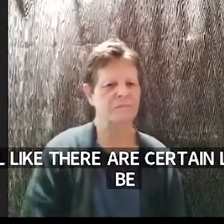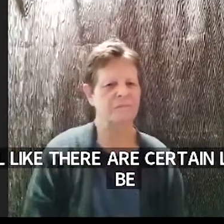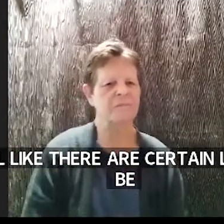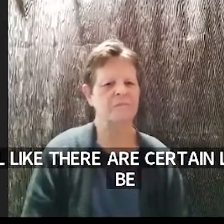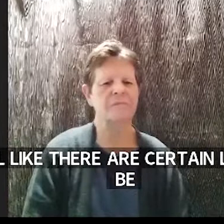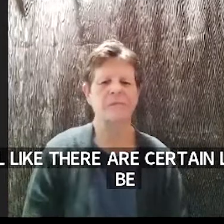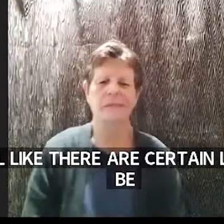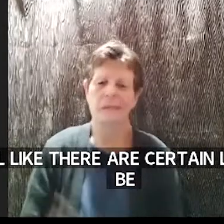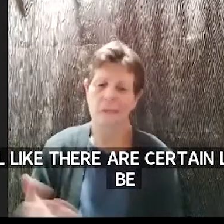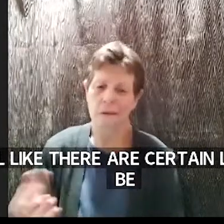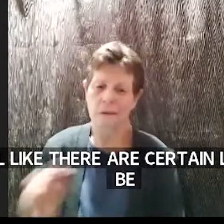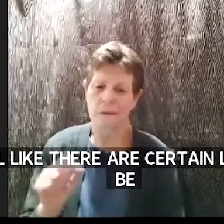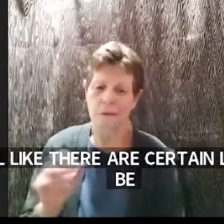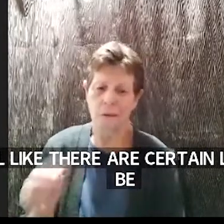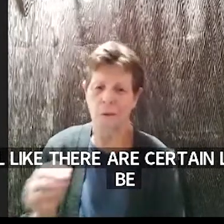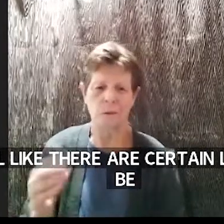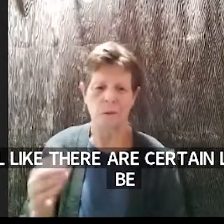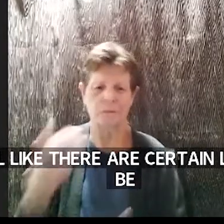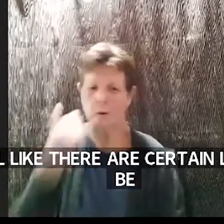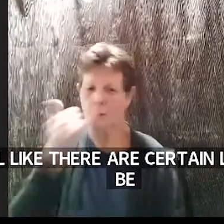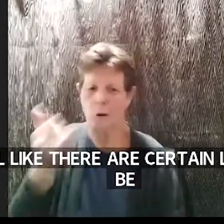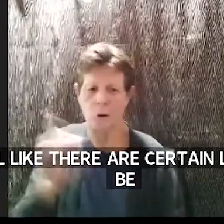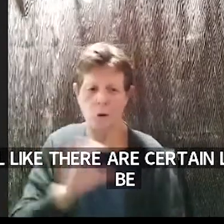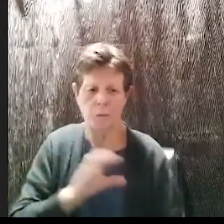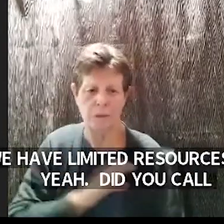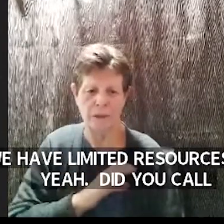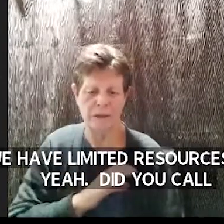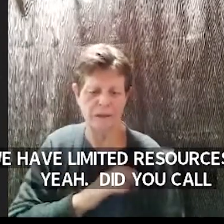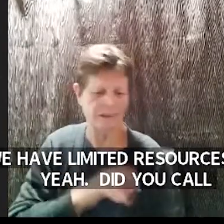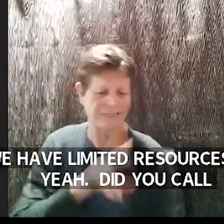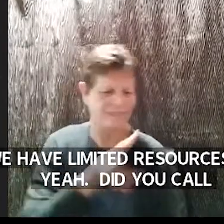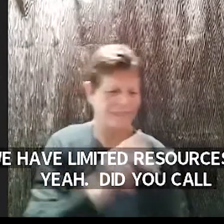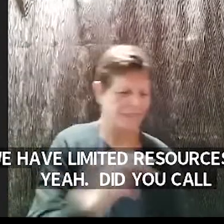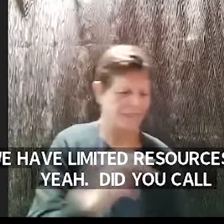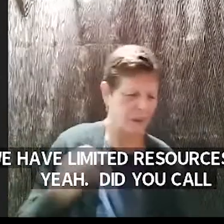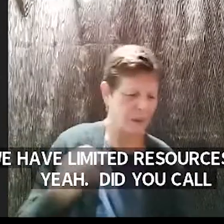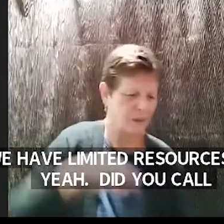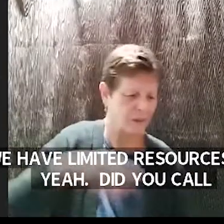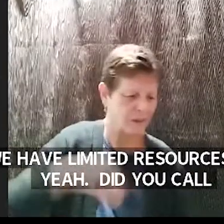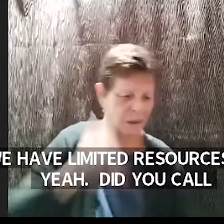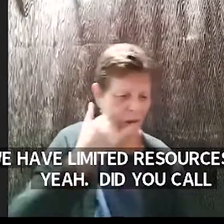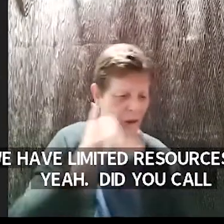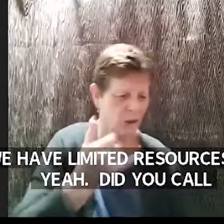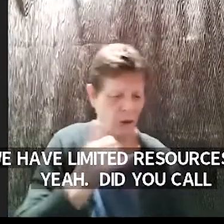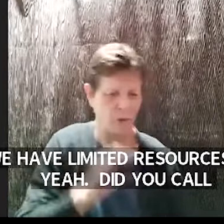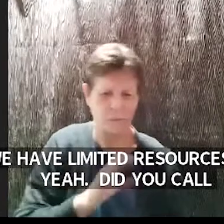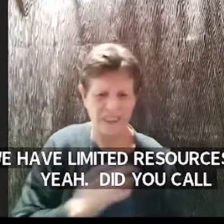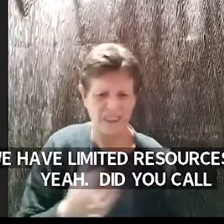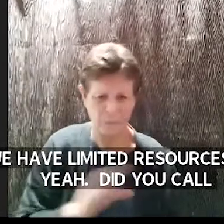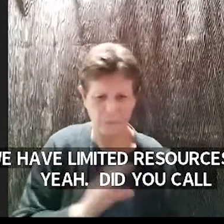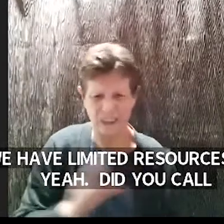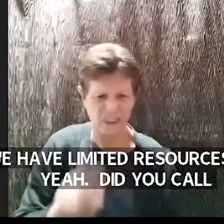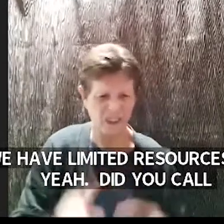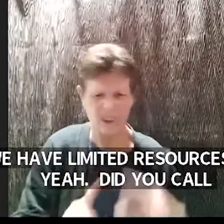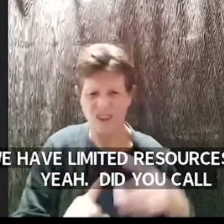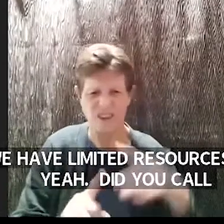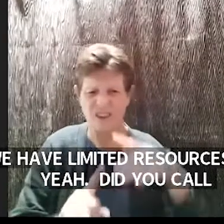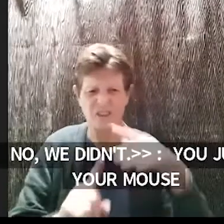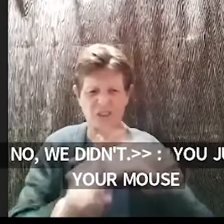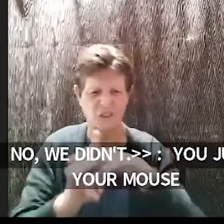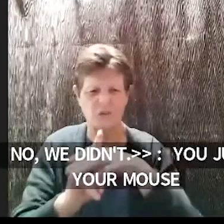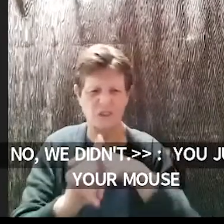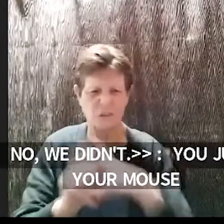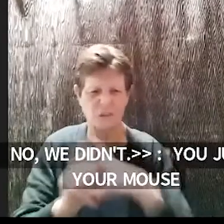did you call the police no no we didn't they just show up to your house and start seizing laptops and stuff you know